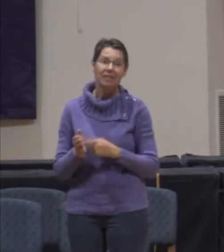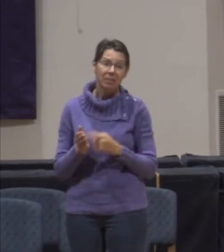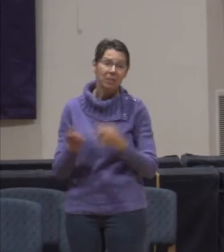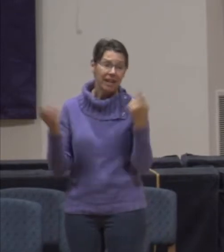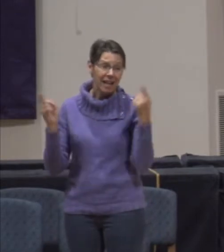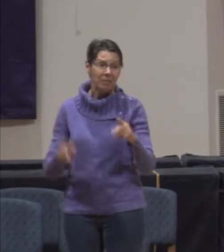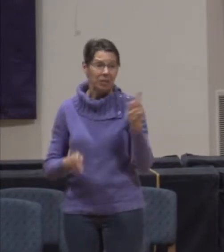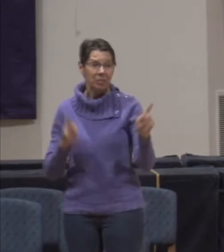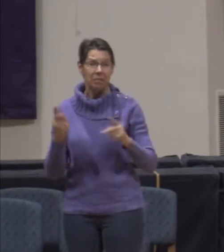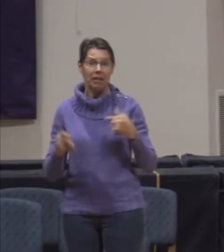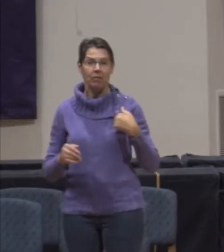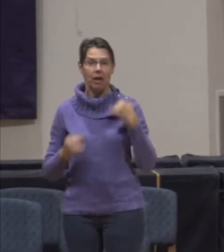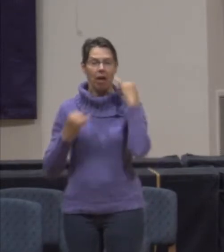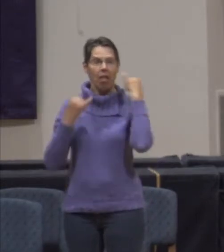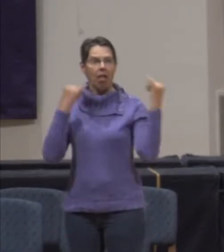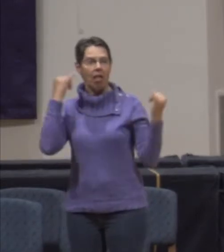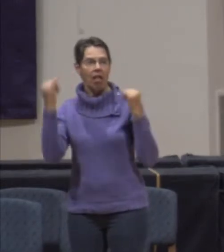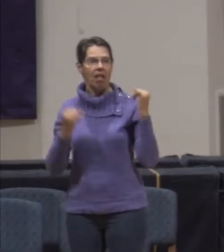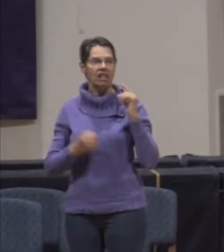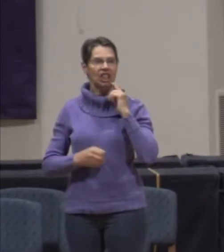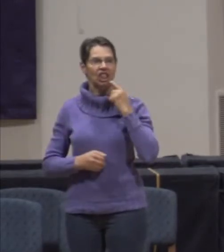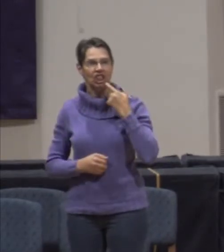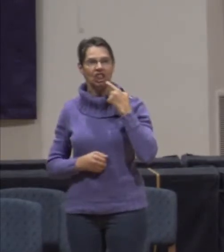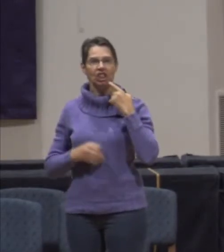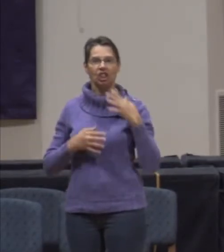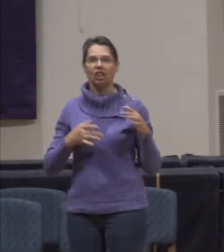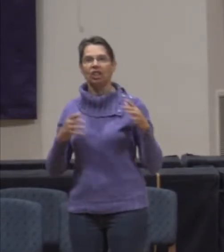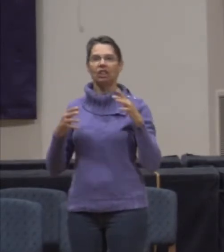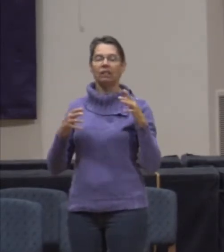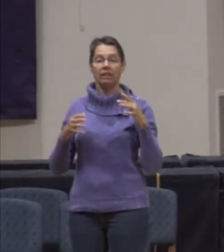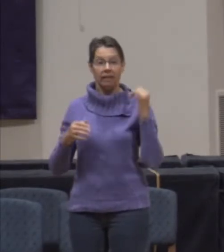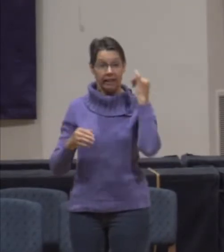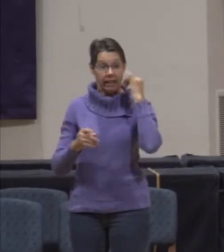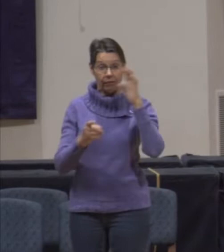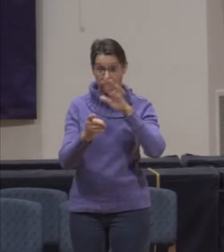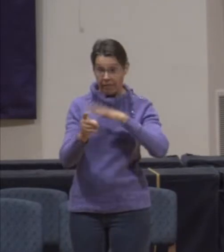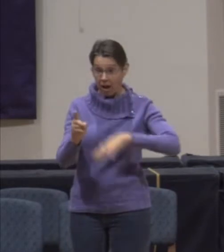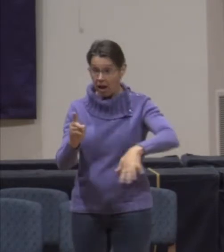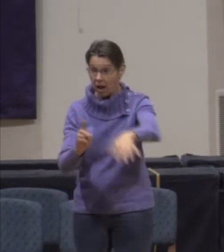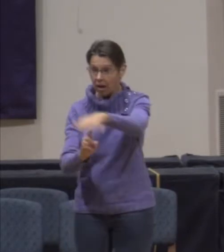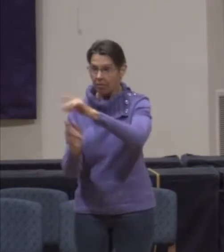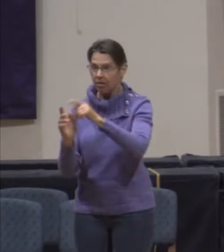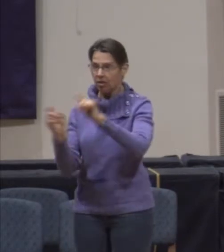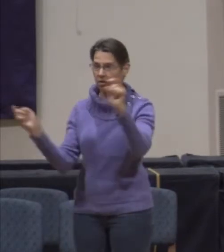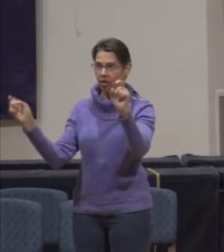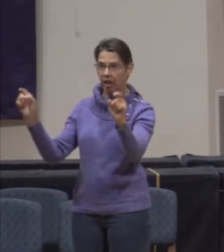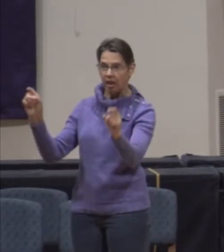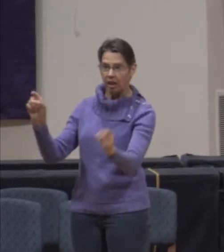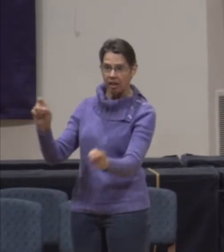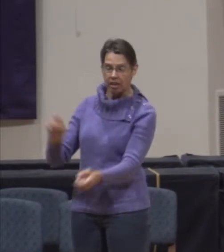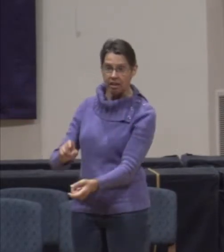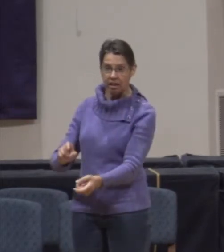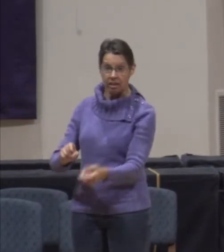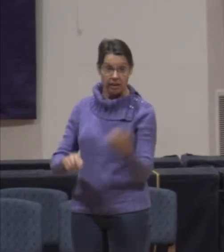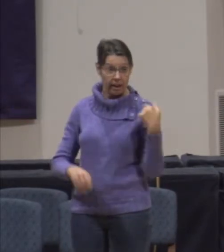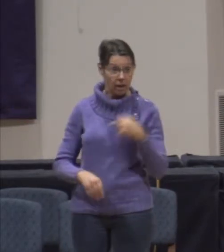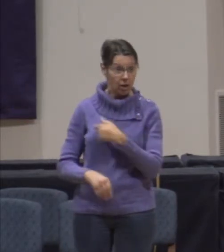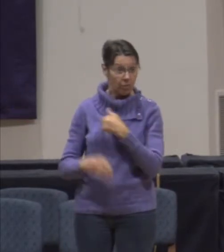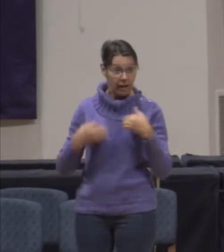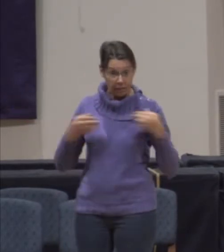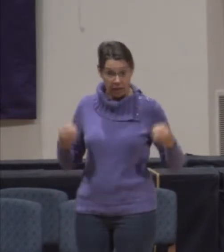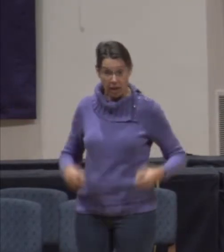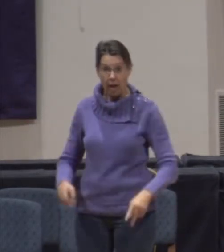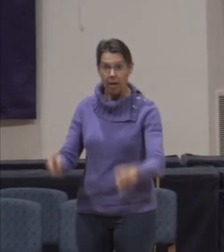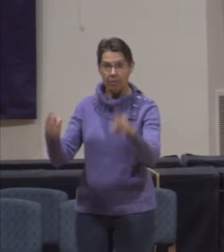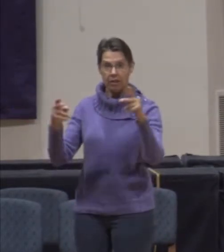when the environment around us begins to deteriorate. And we have the opportunity to